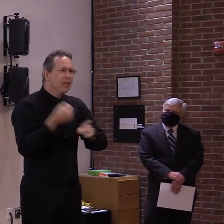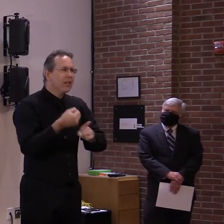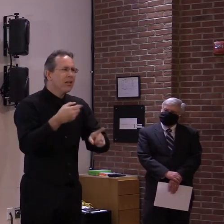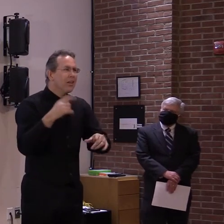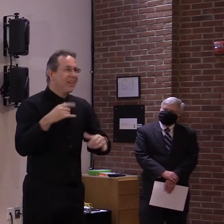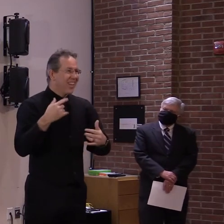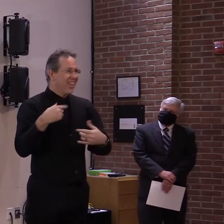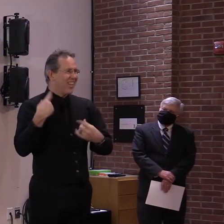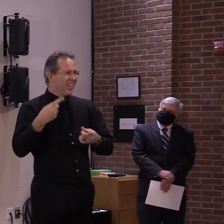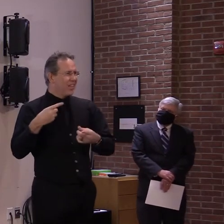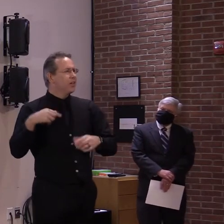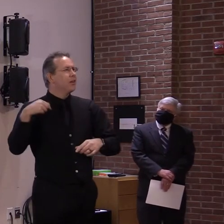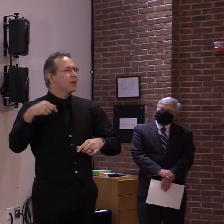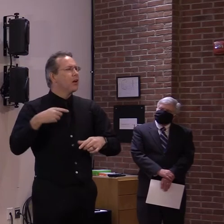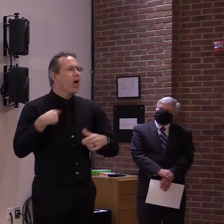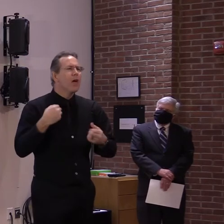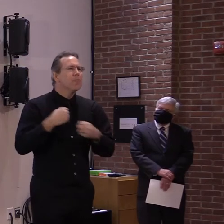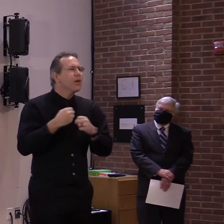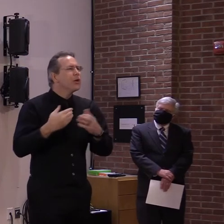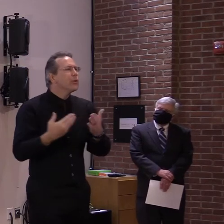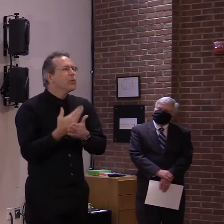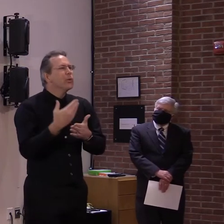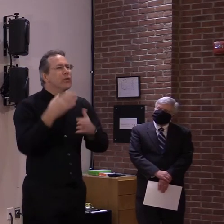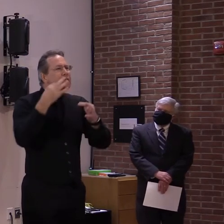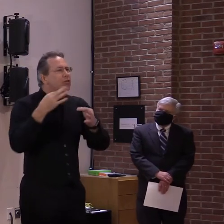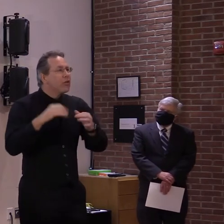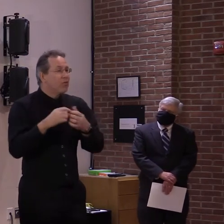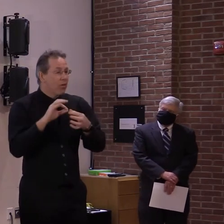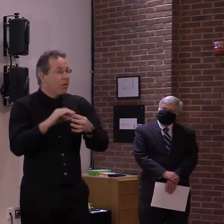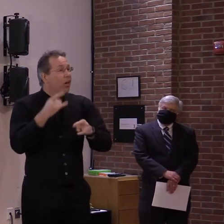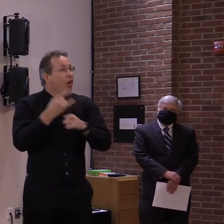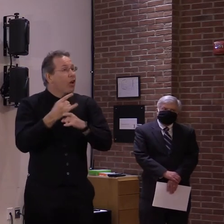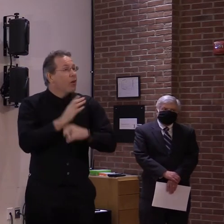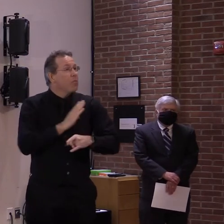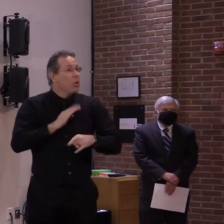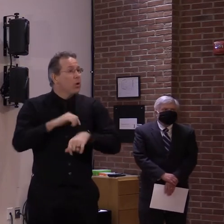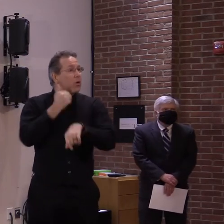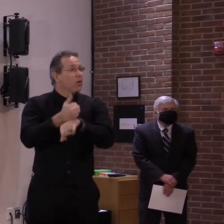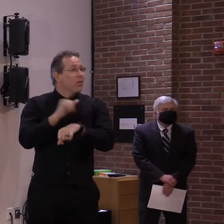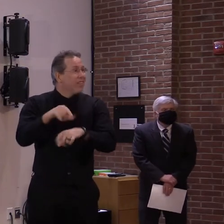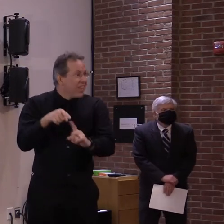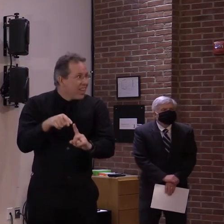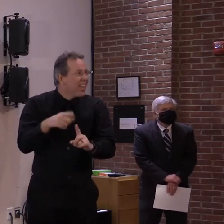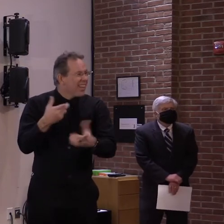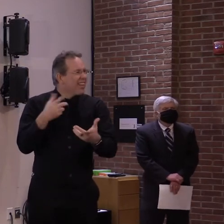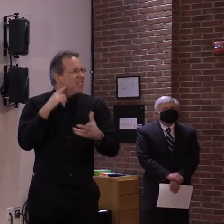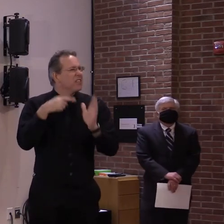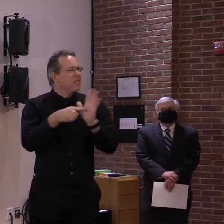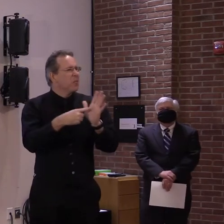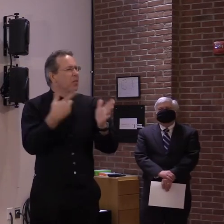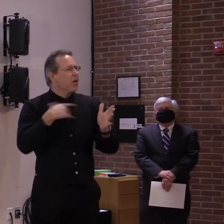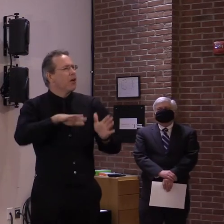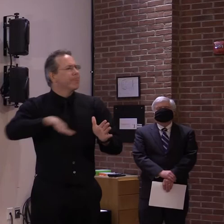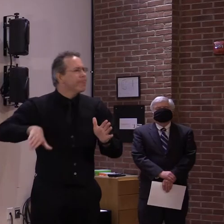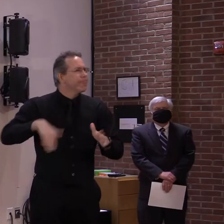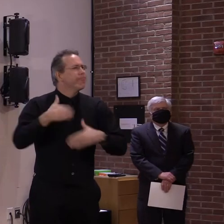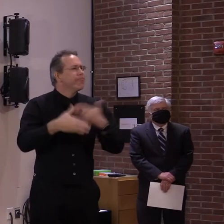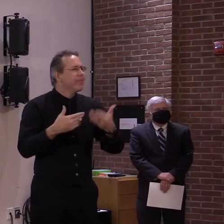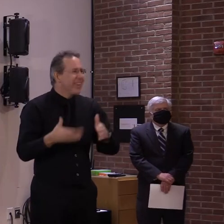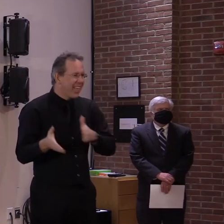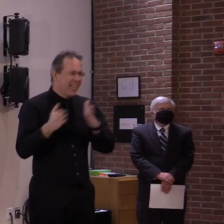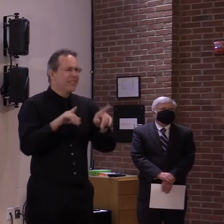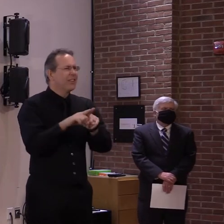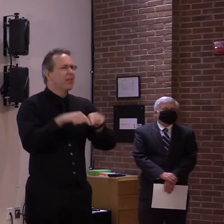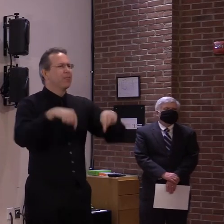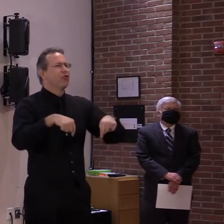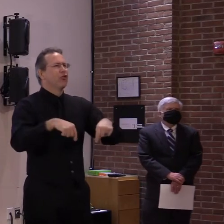down. Uh, in fact, the NRB, uh, was in, uh, a house version and they actually moved it forward. so